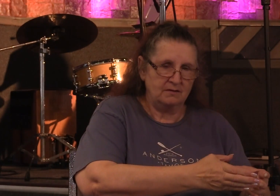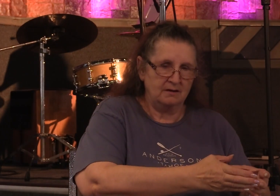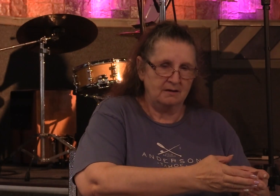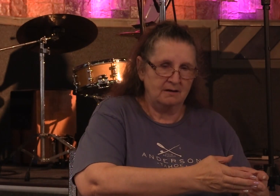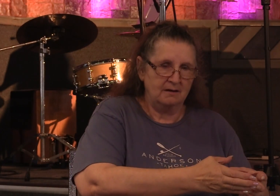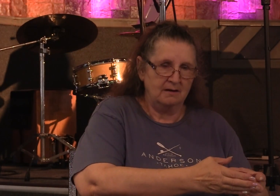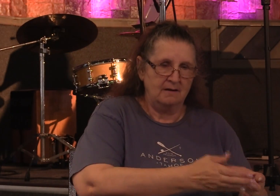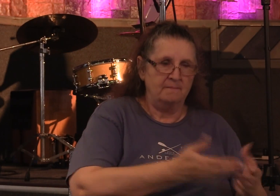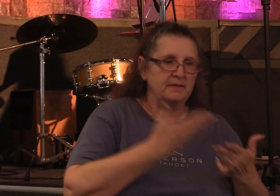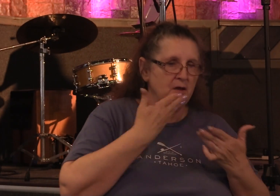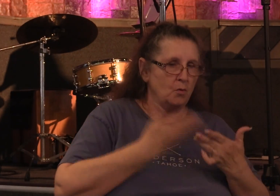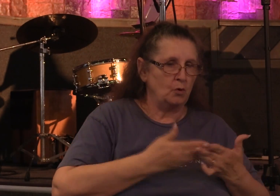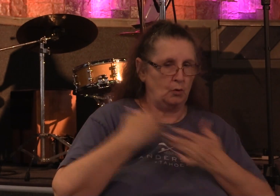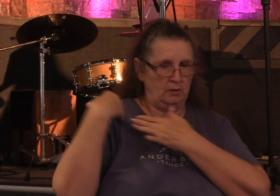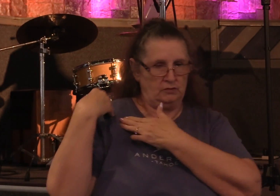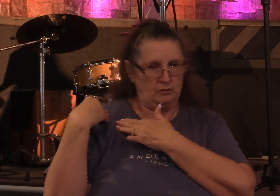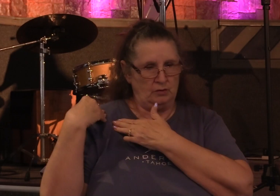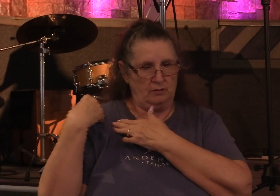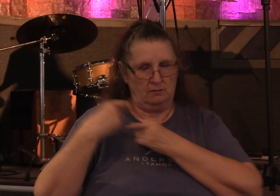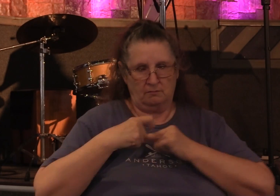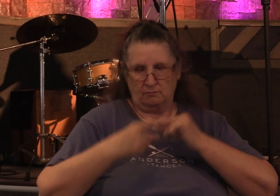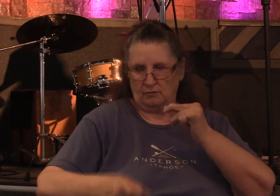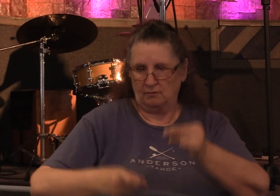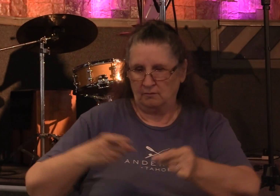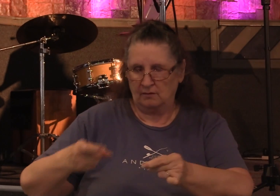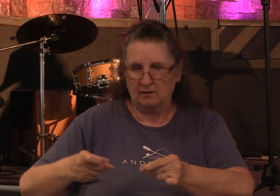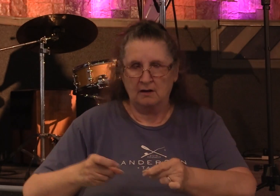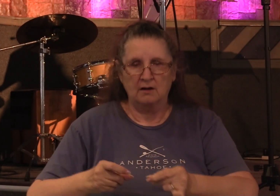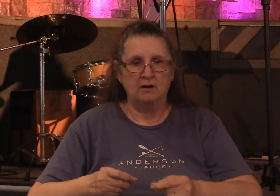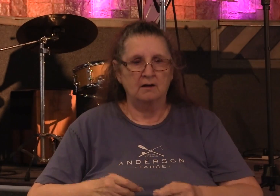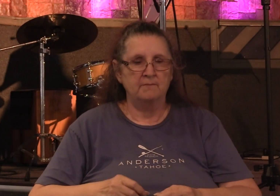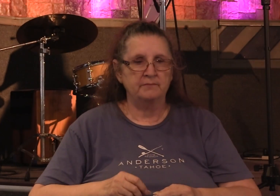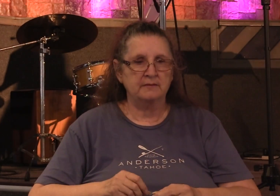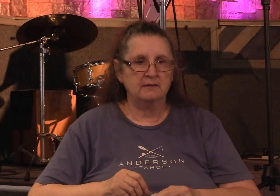stewards and they distributed and took care of those who were lacking.